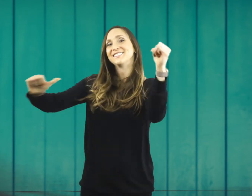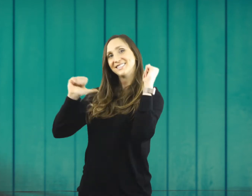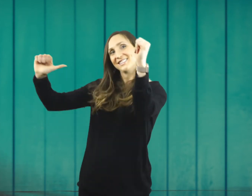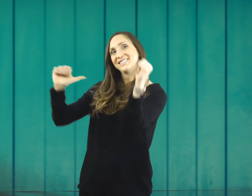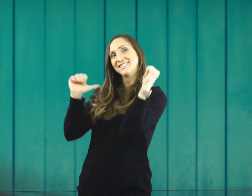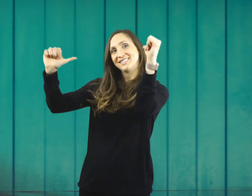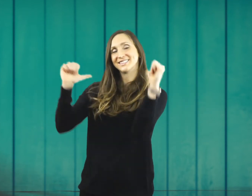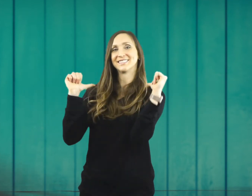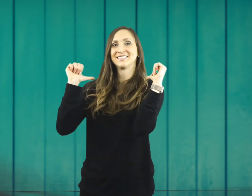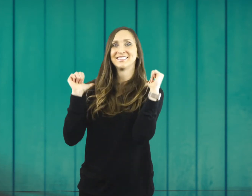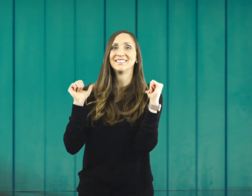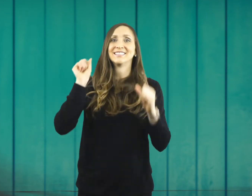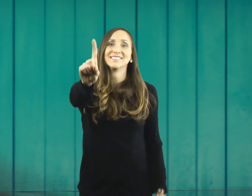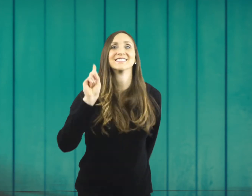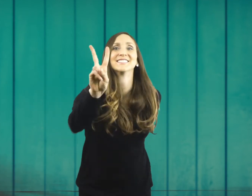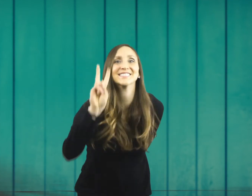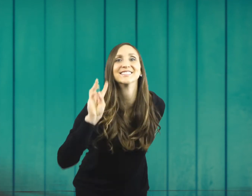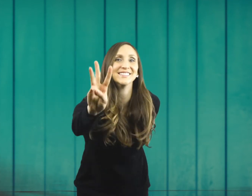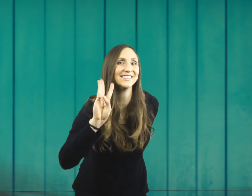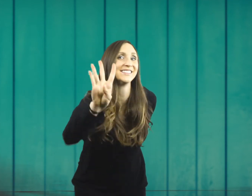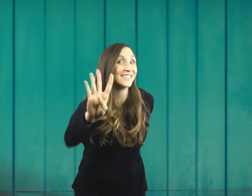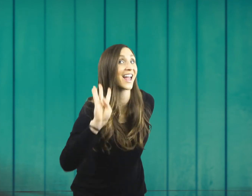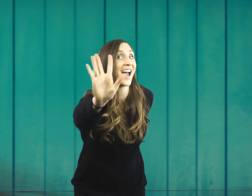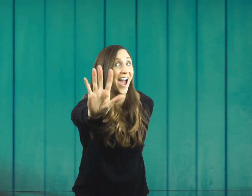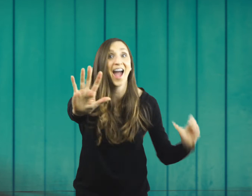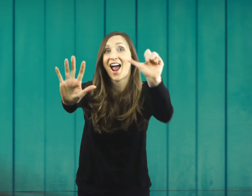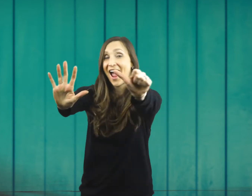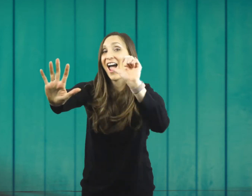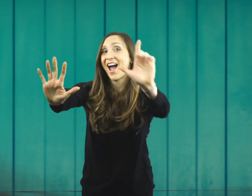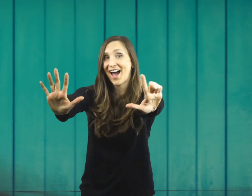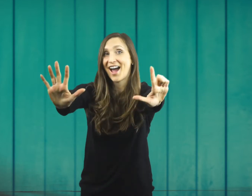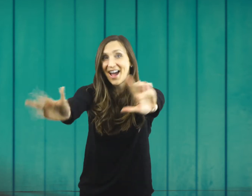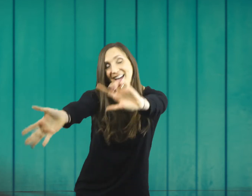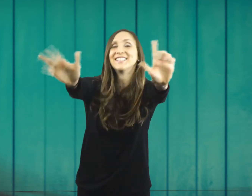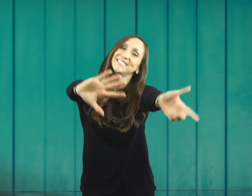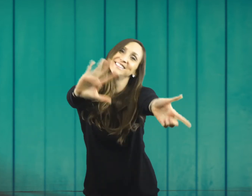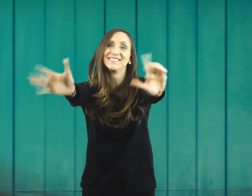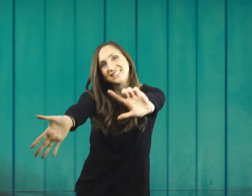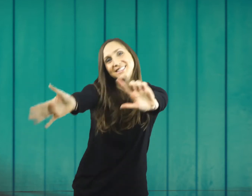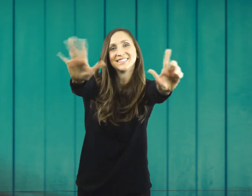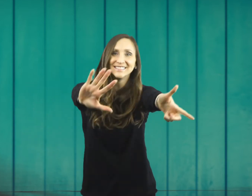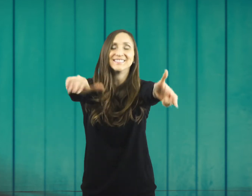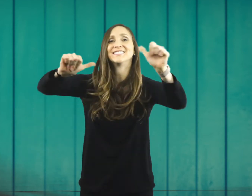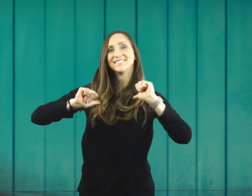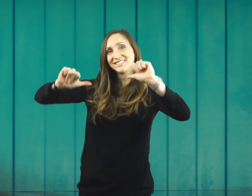One, two, three, four, five, six, seven days a week. I can count on God.